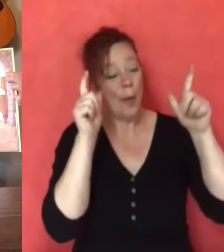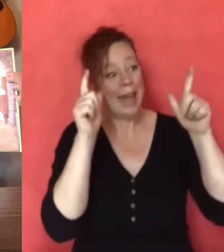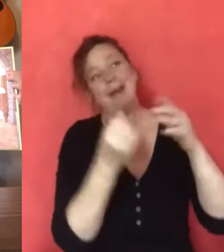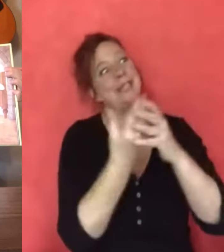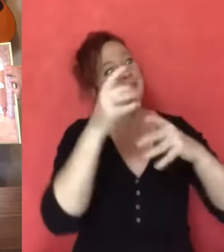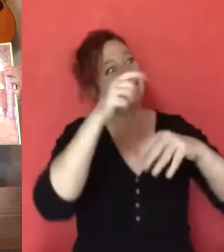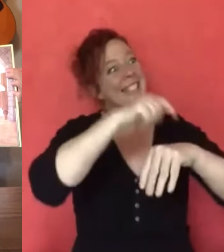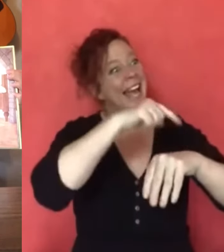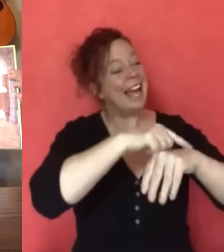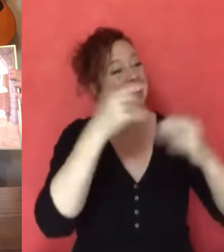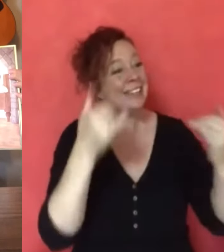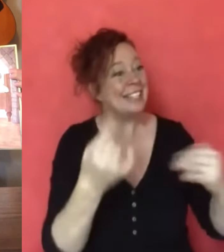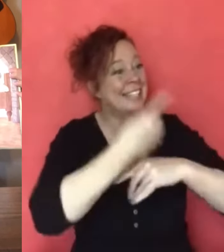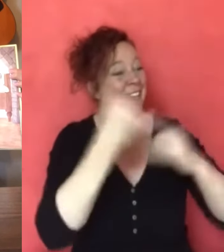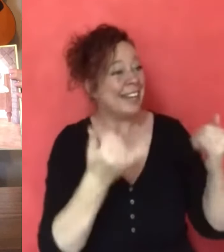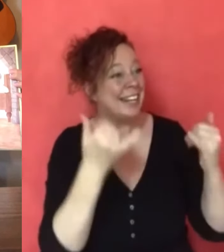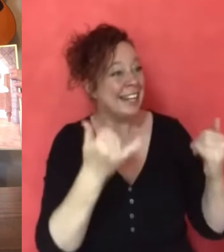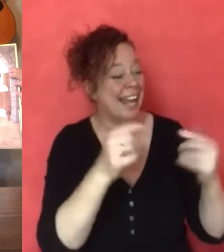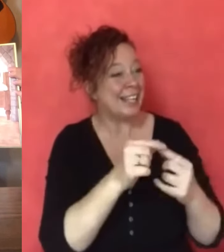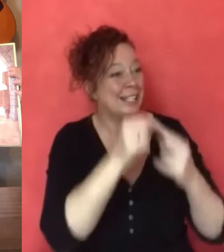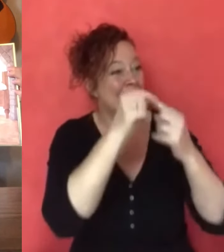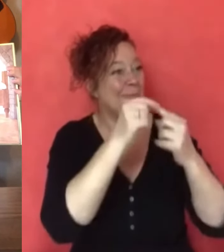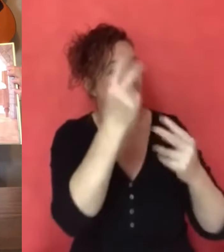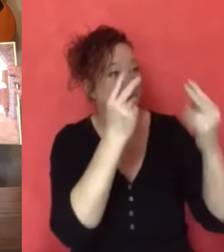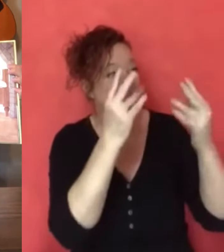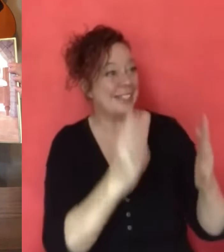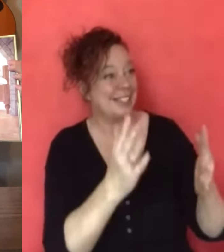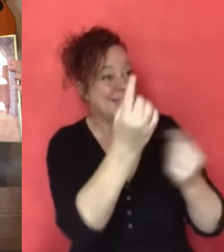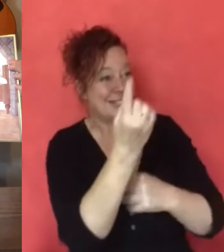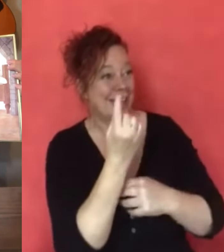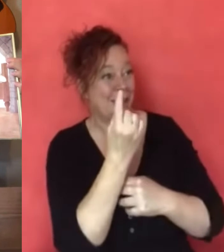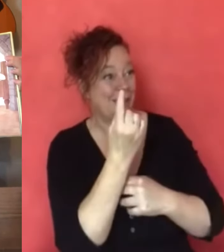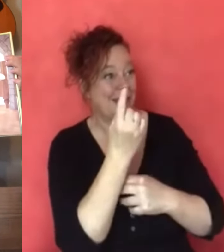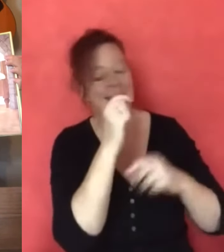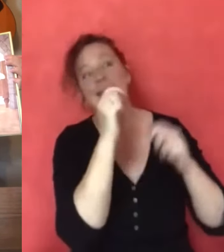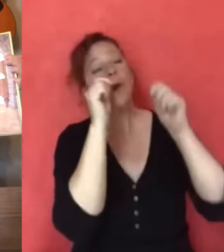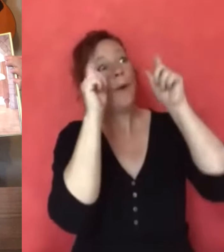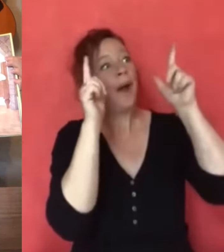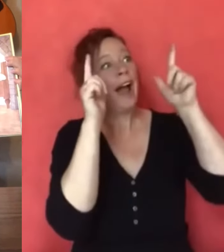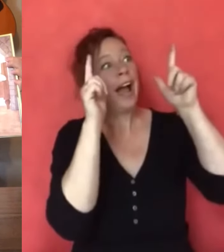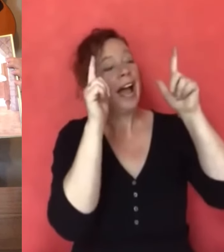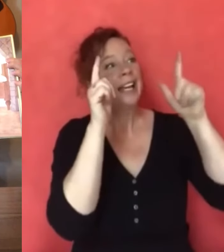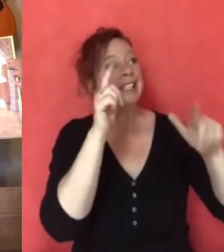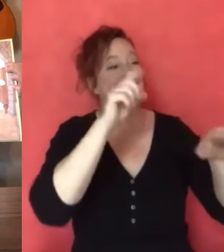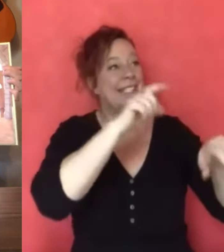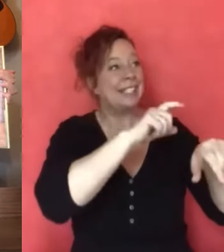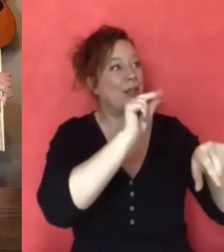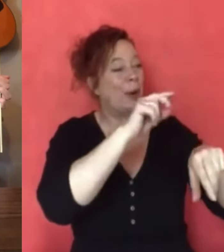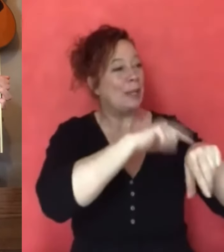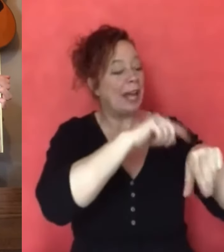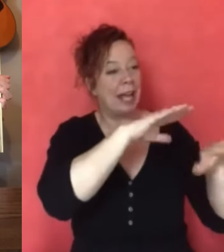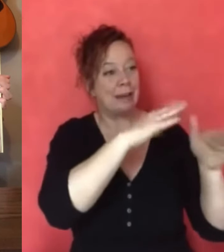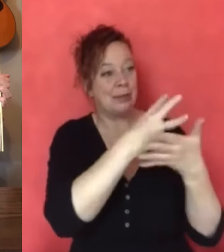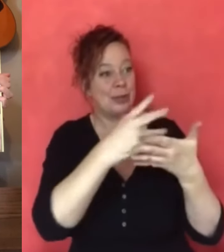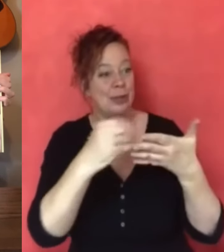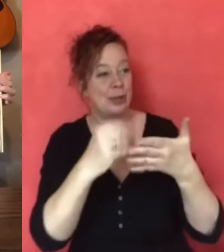Wake up! It's spring. Today's the day. A special guest is on the way. Rise and shine. No time